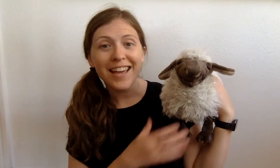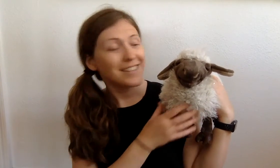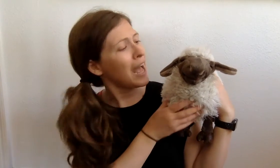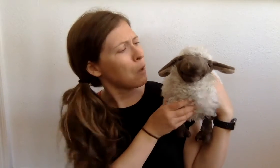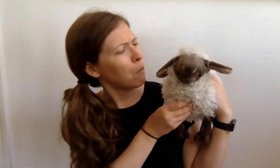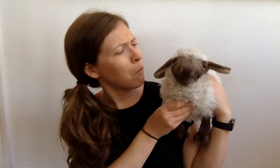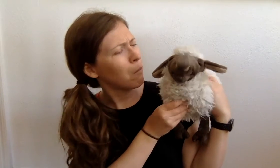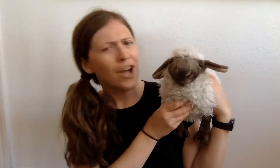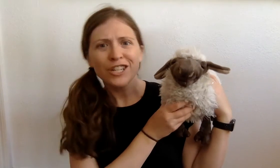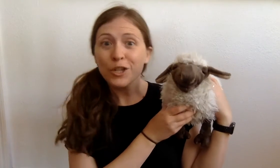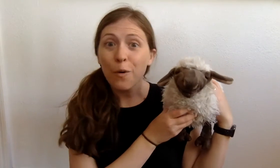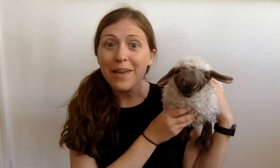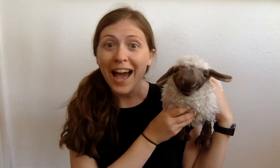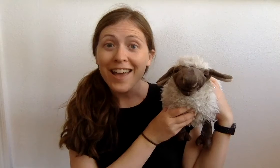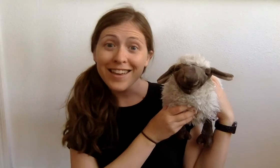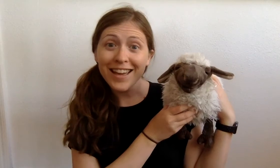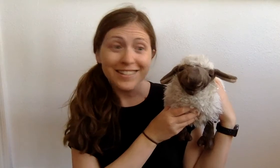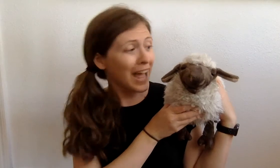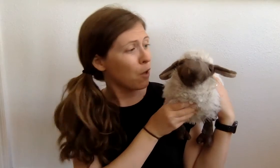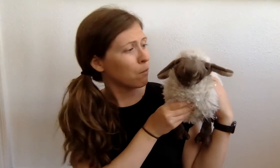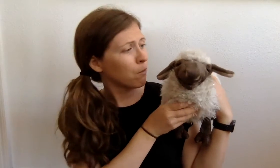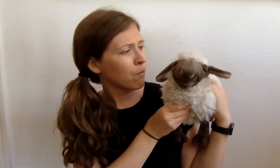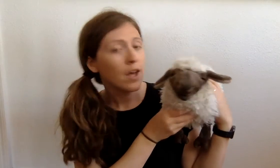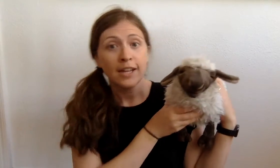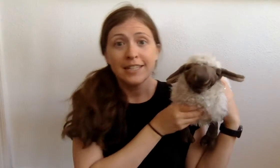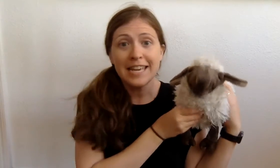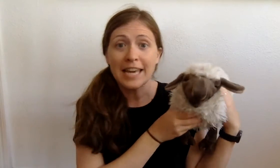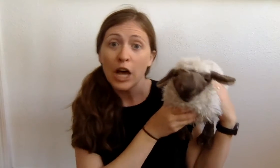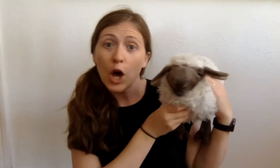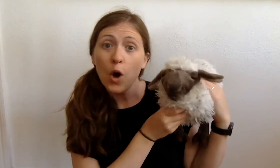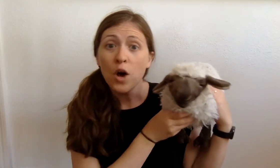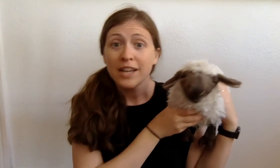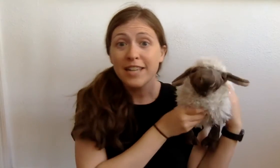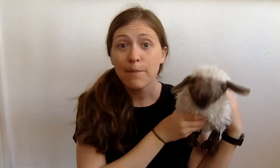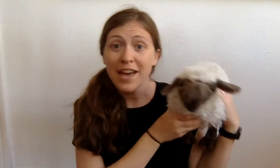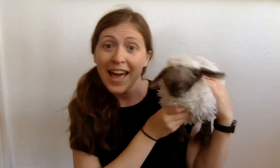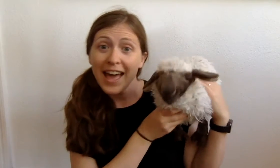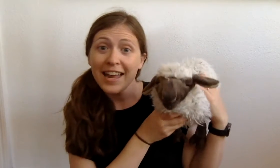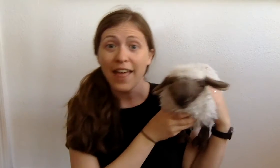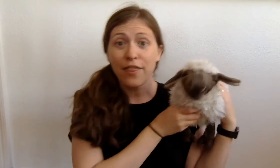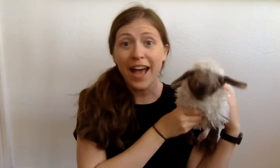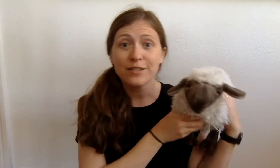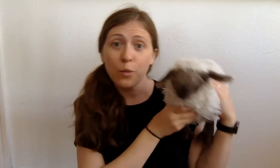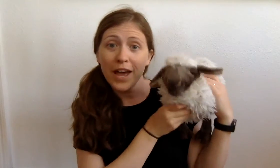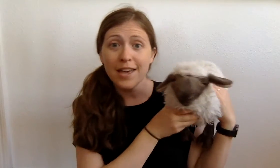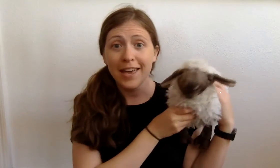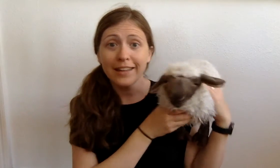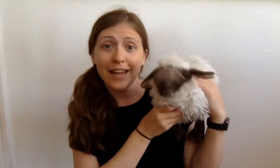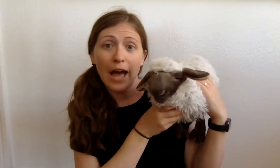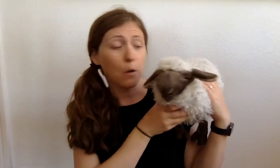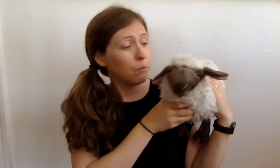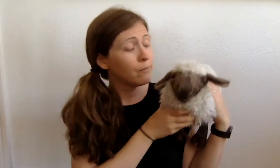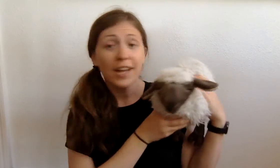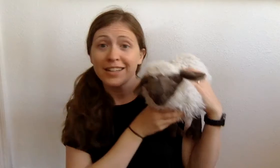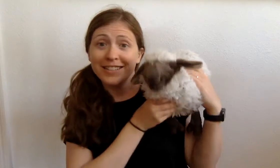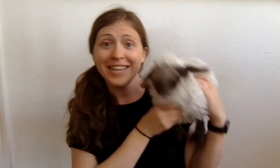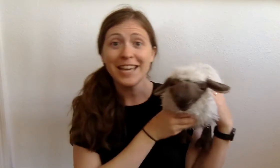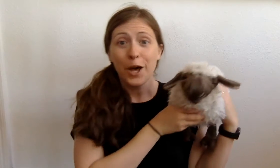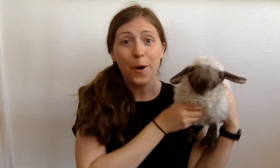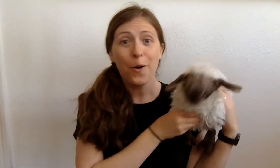down show me how you get down show d-o-w-n and that's the way you get down d-o